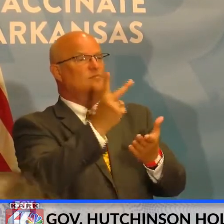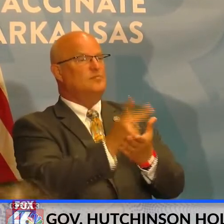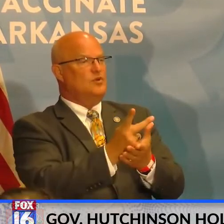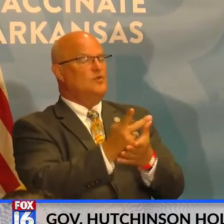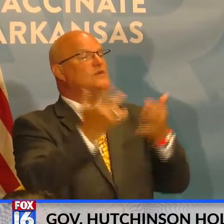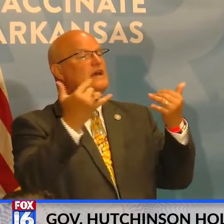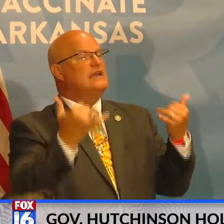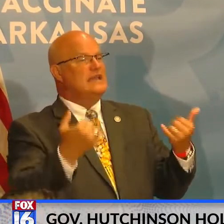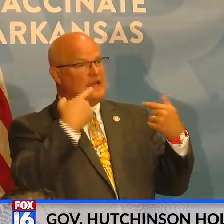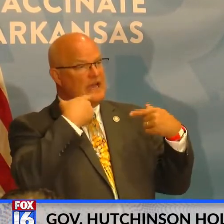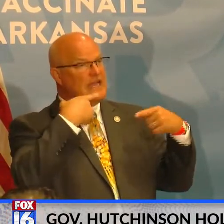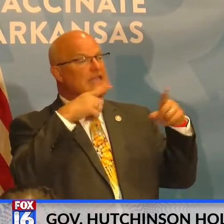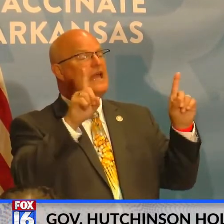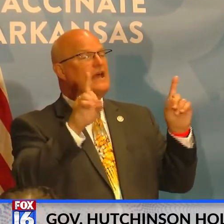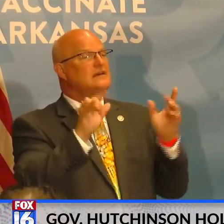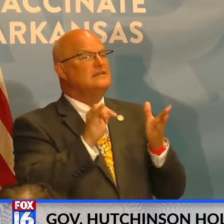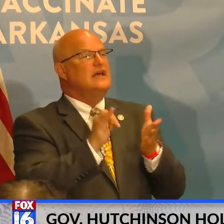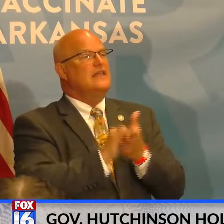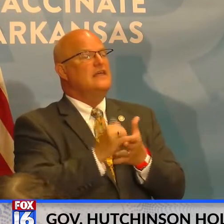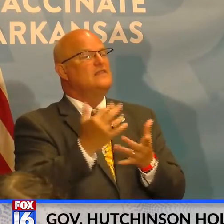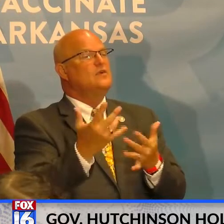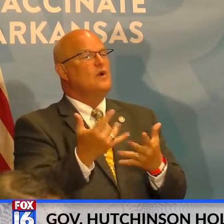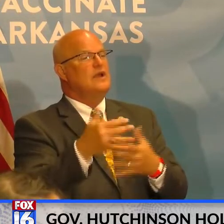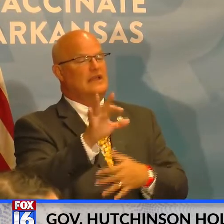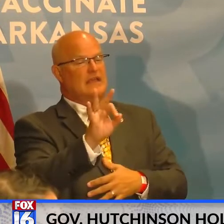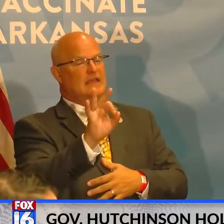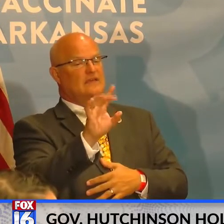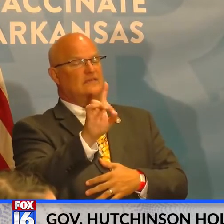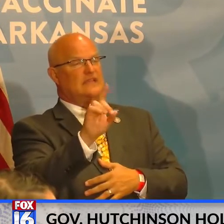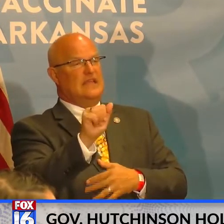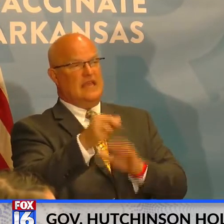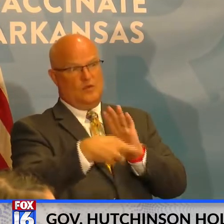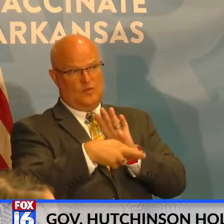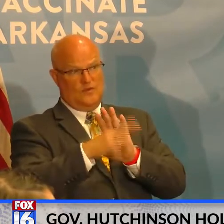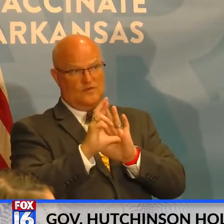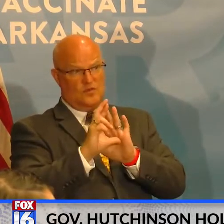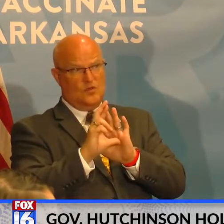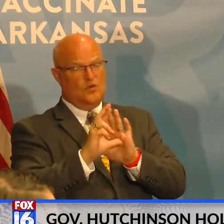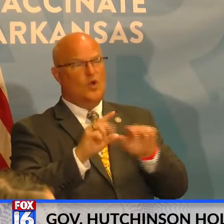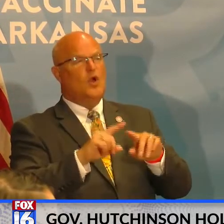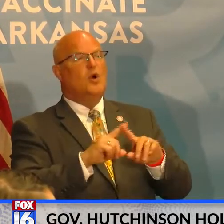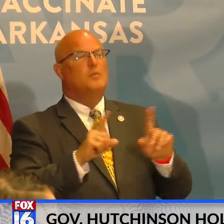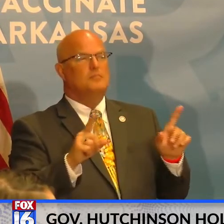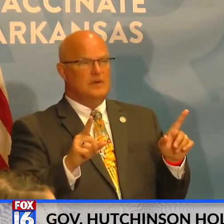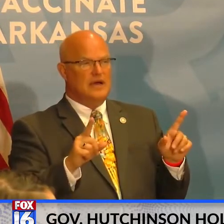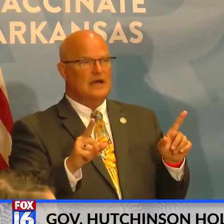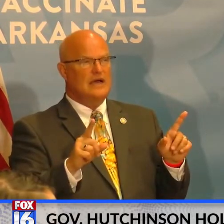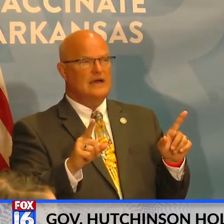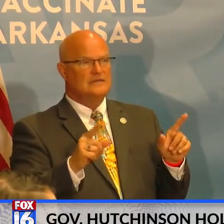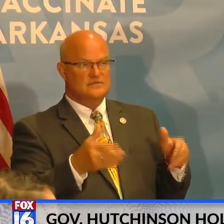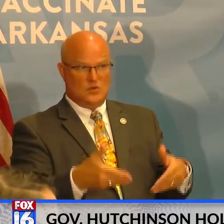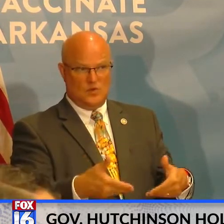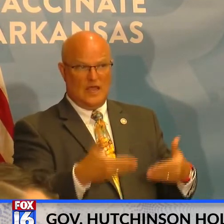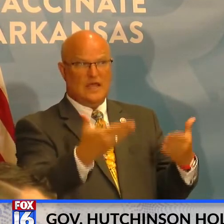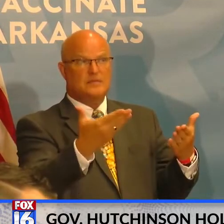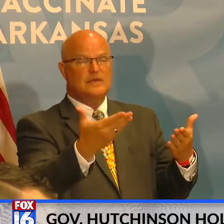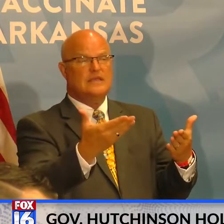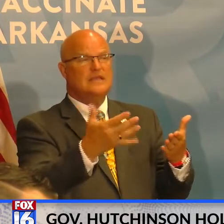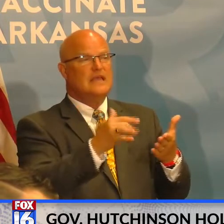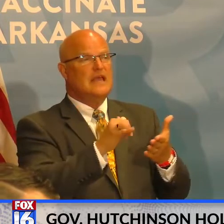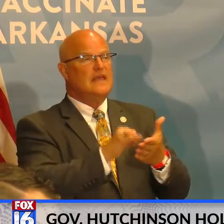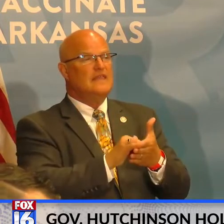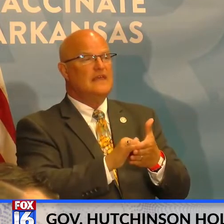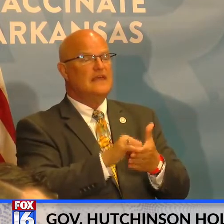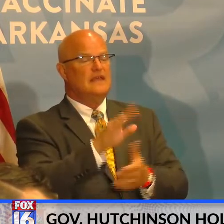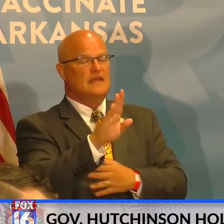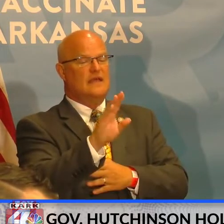announced that they're waiting on FDA review, but they will are recommending that there be a